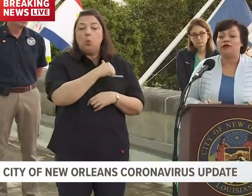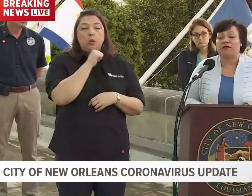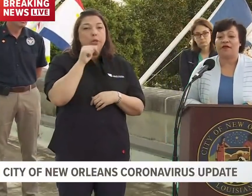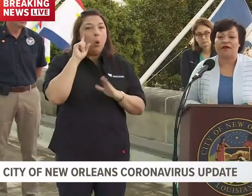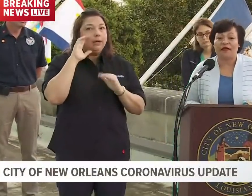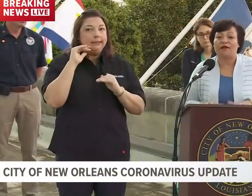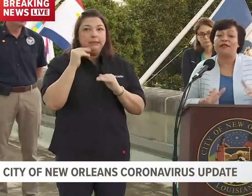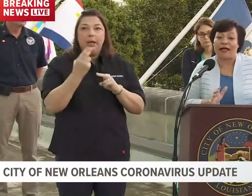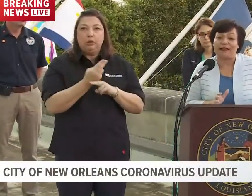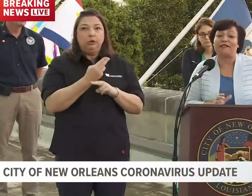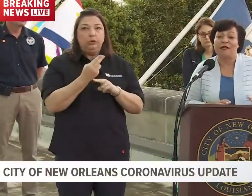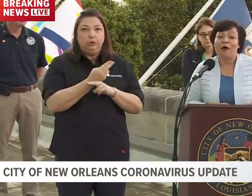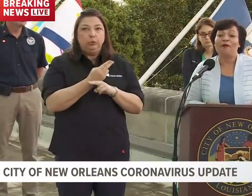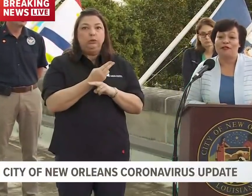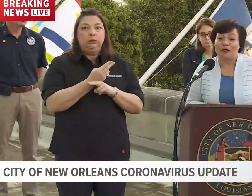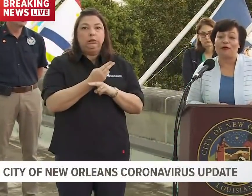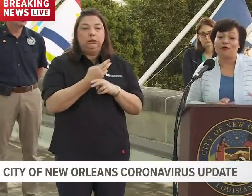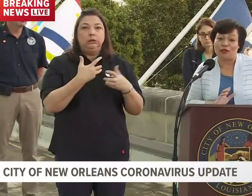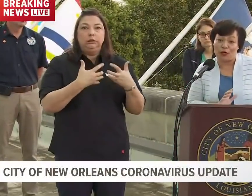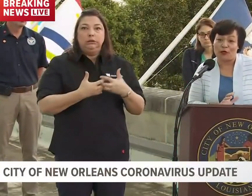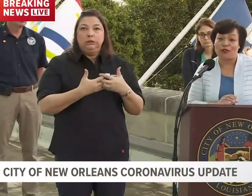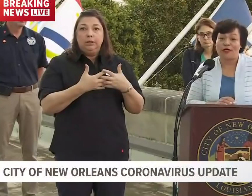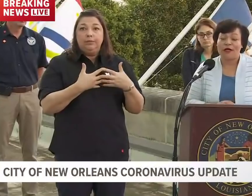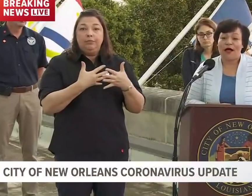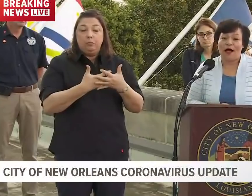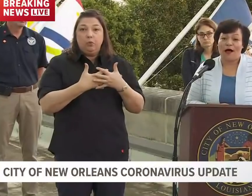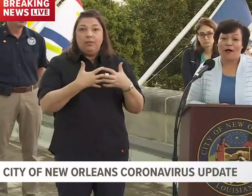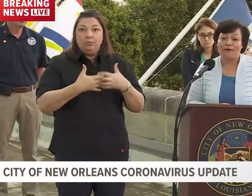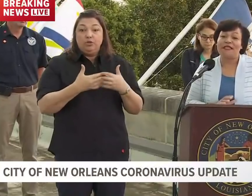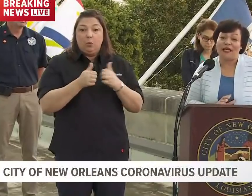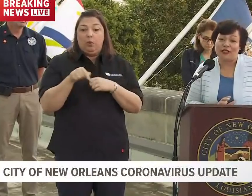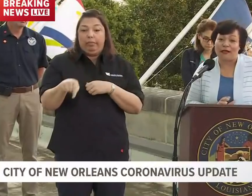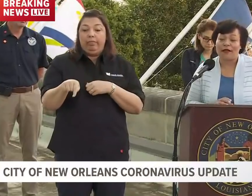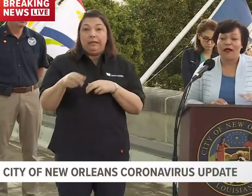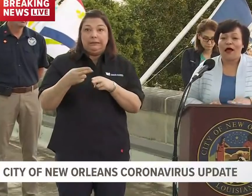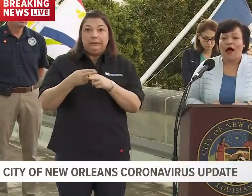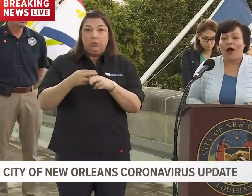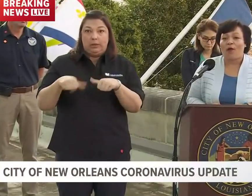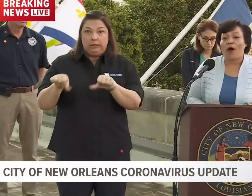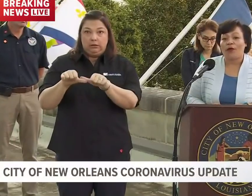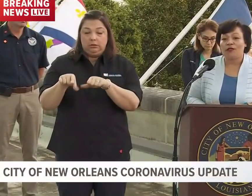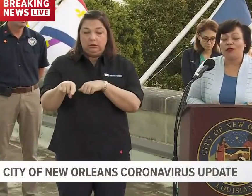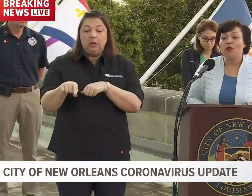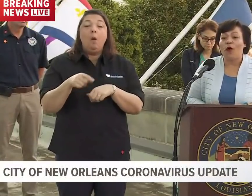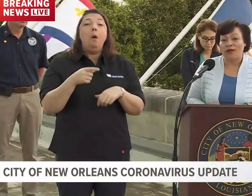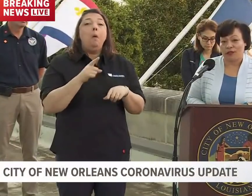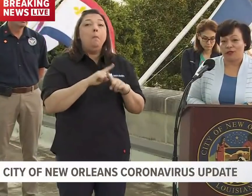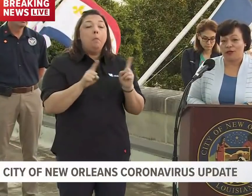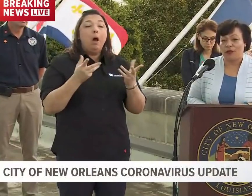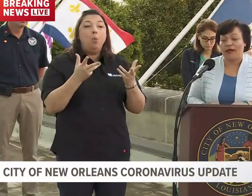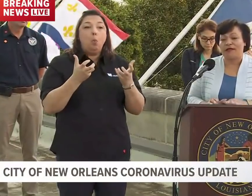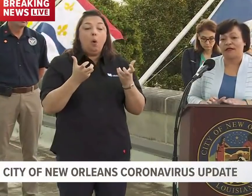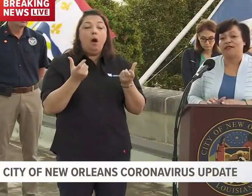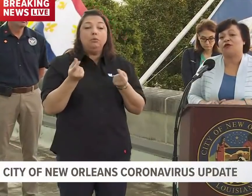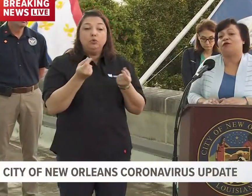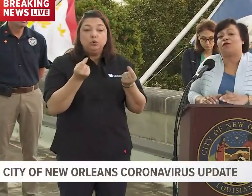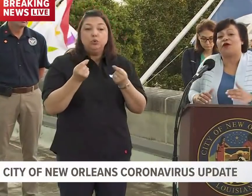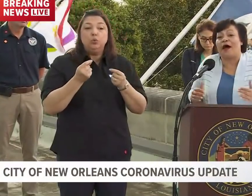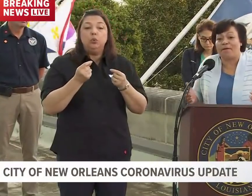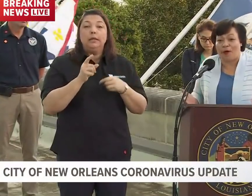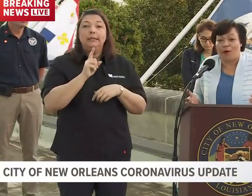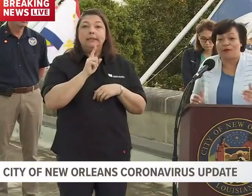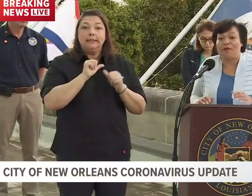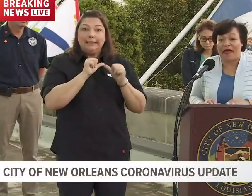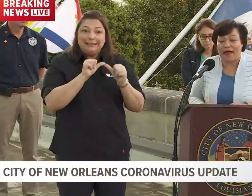the use of ventilators at this particular surge station. What we do want to do is continue to